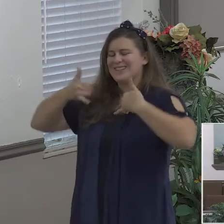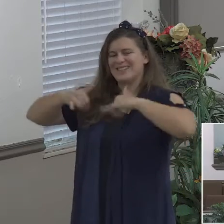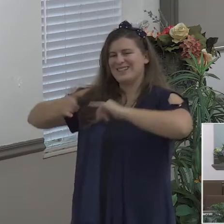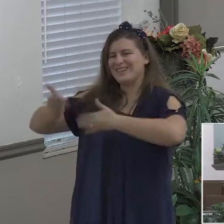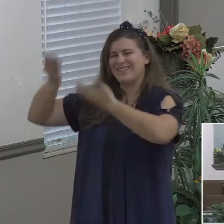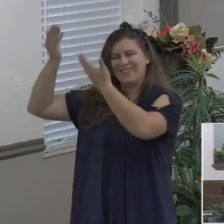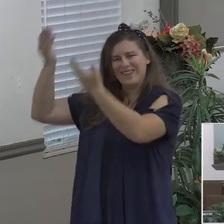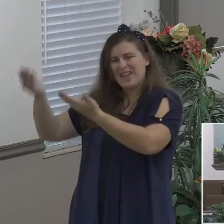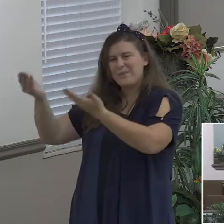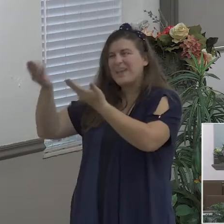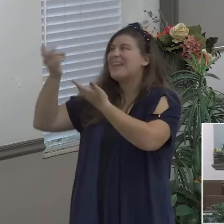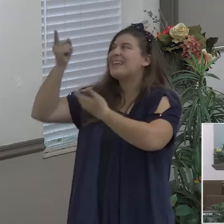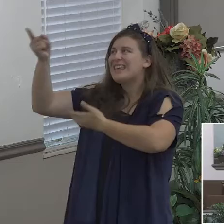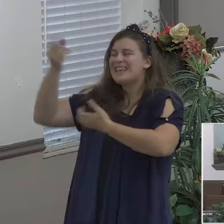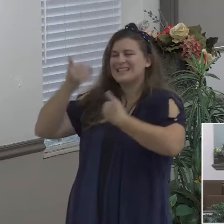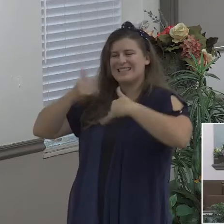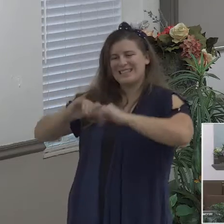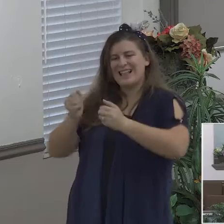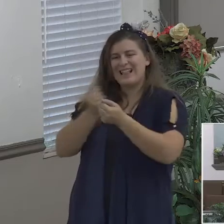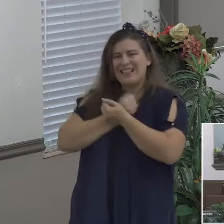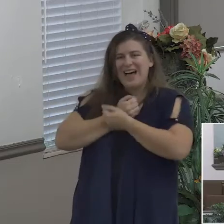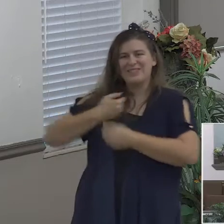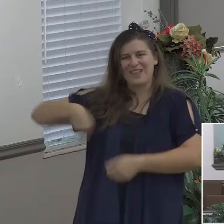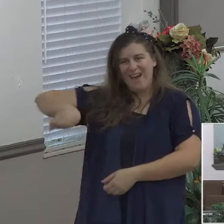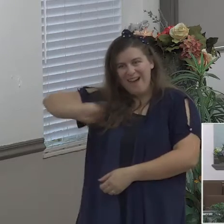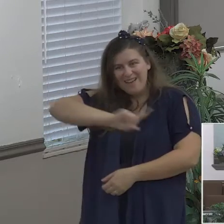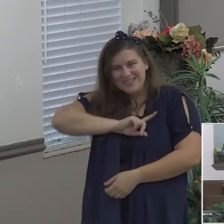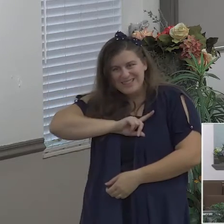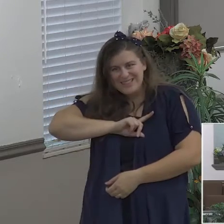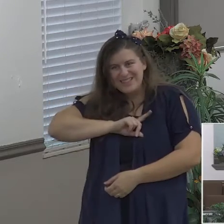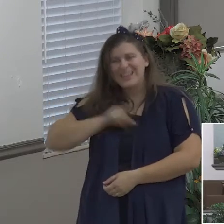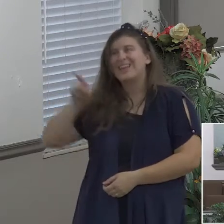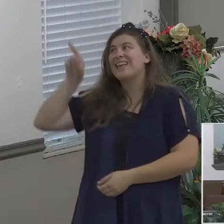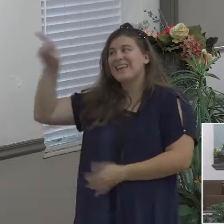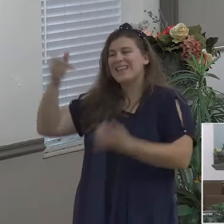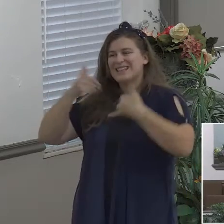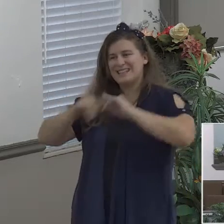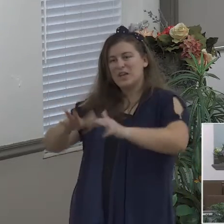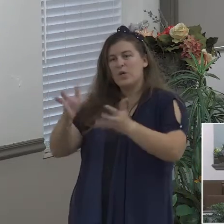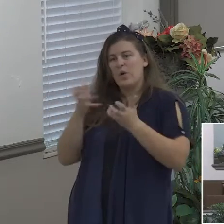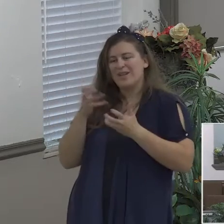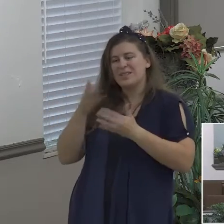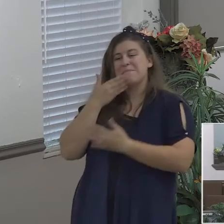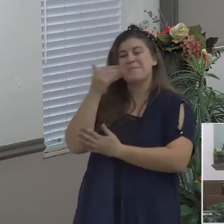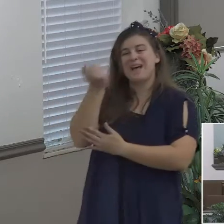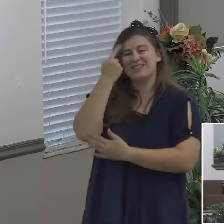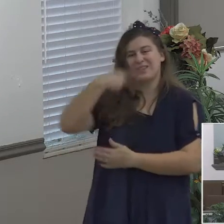and God is still going to watch out for us and he's never left us and he's never forsaken us